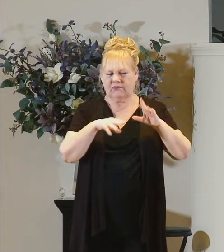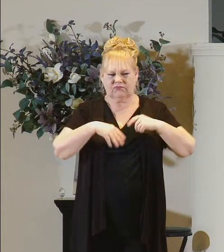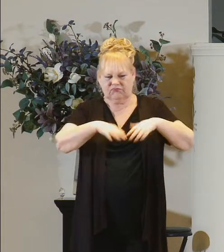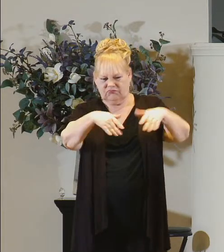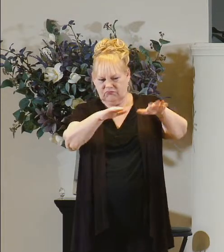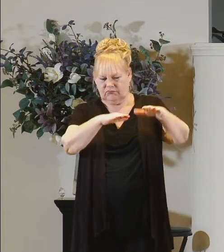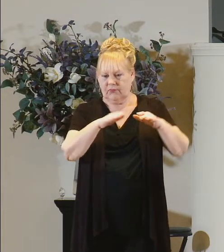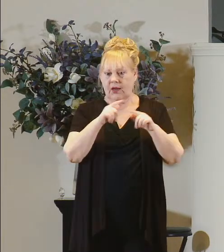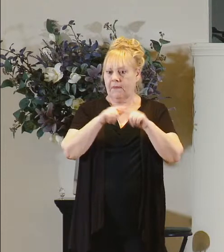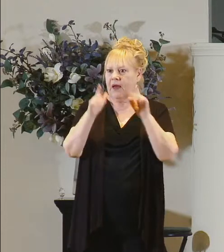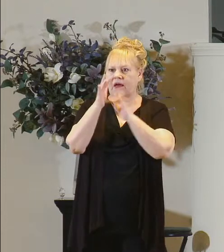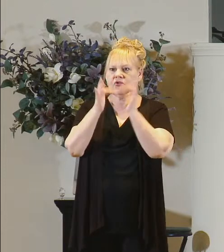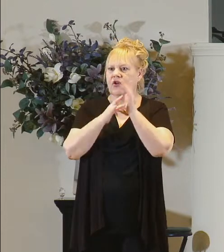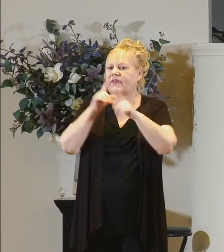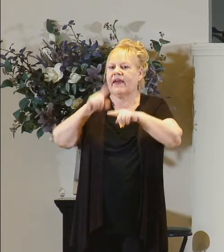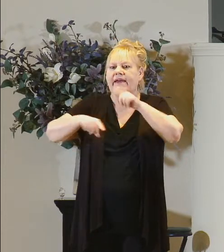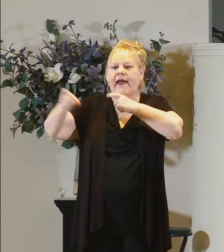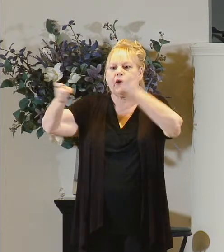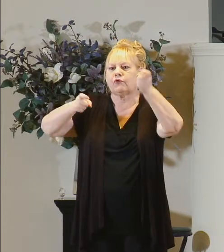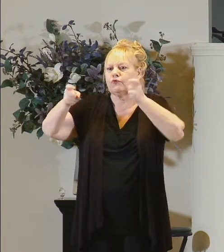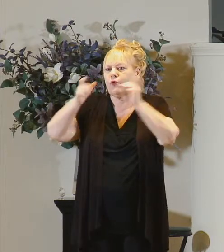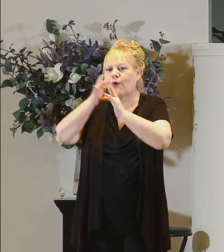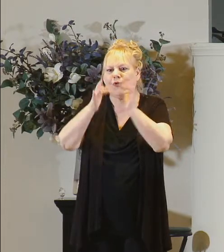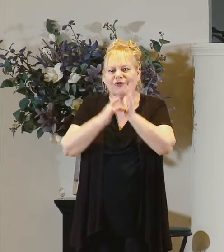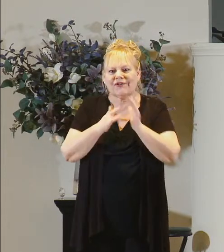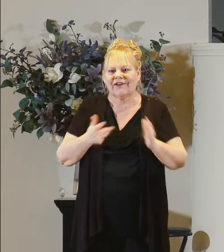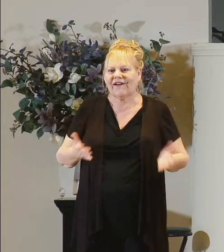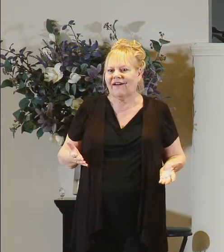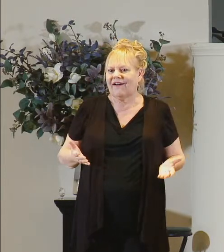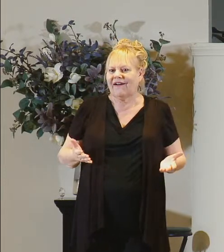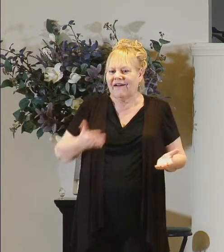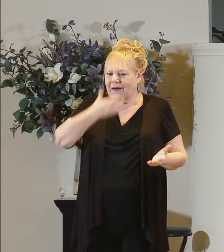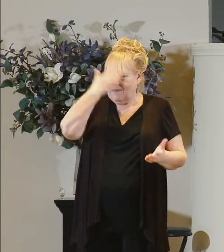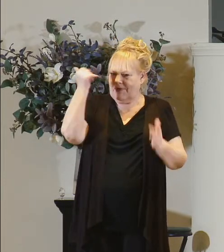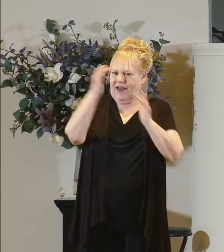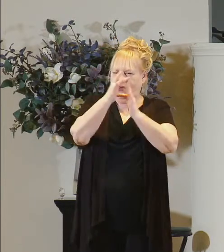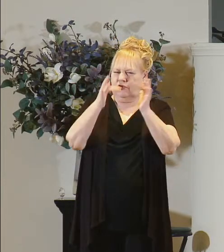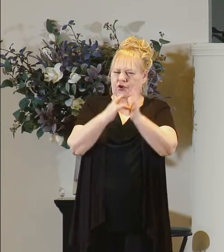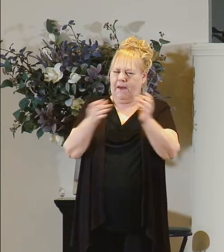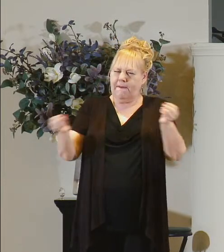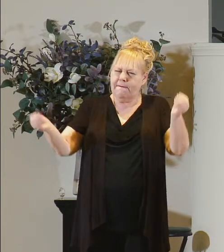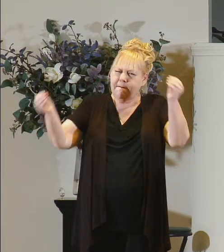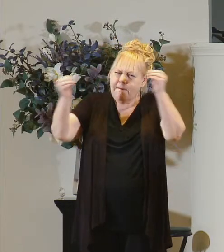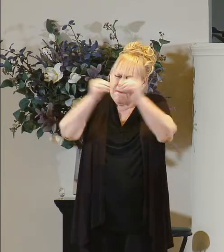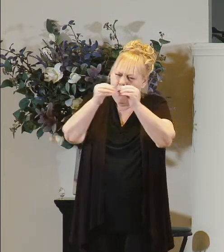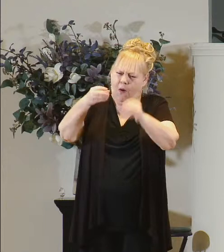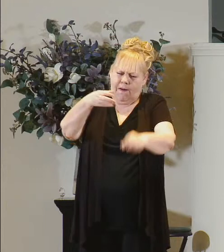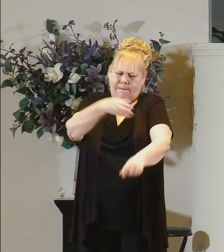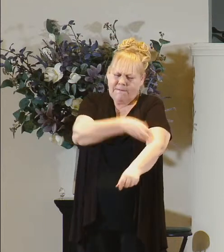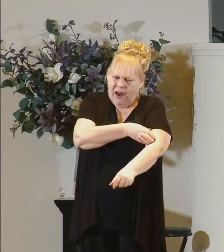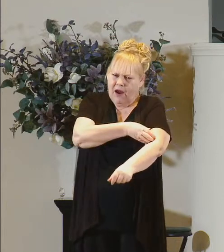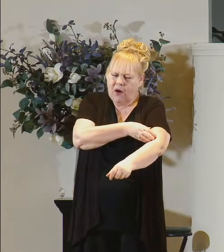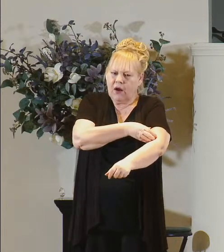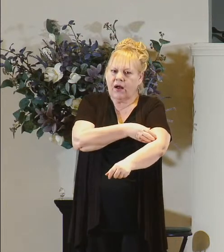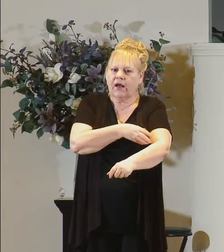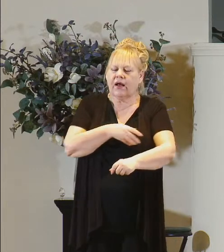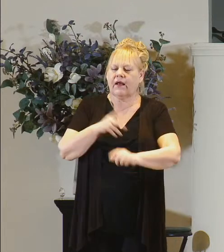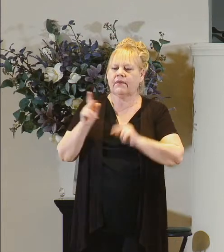they can't manage jesus because he's more powerful and they know it